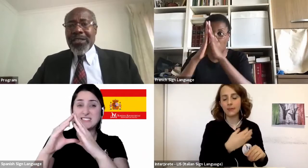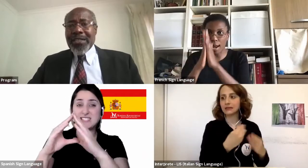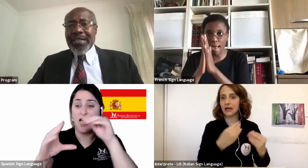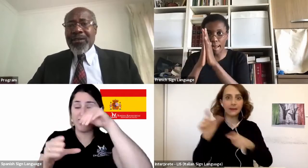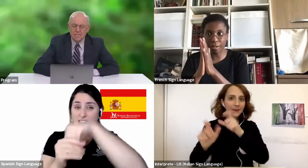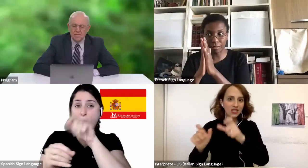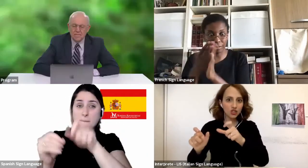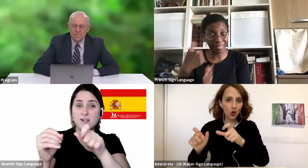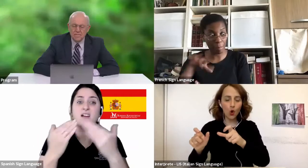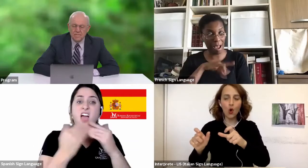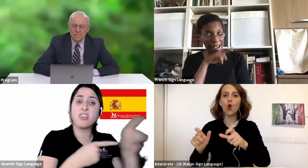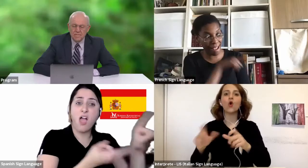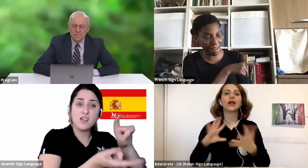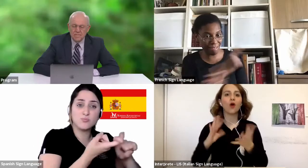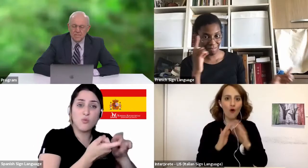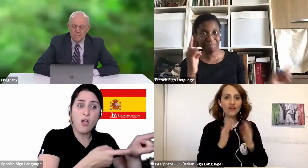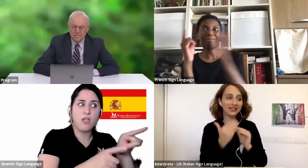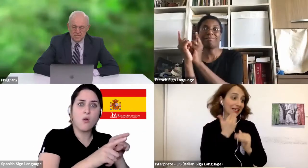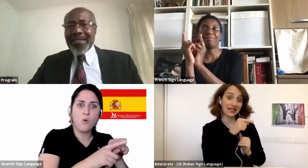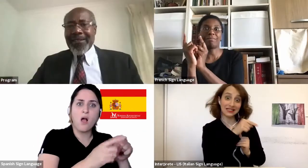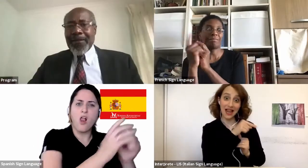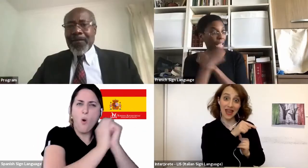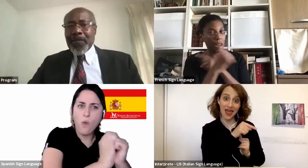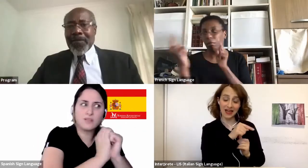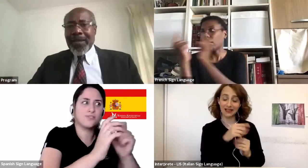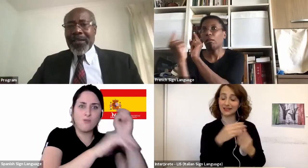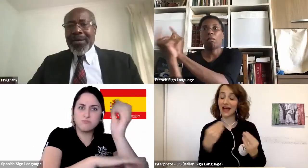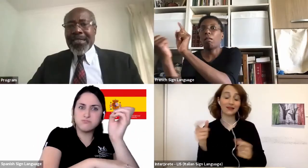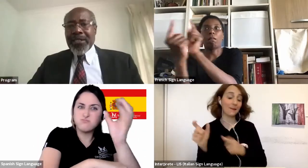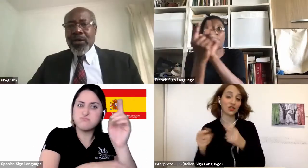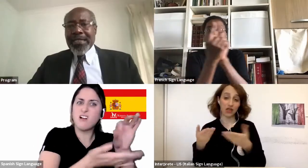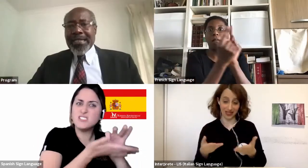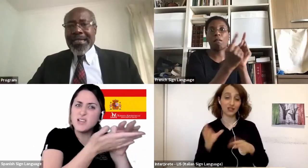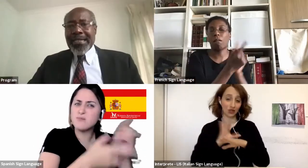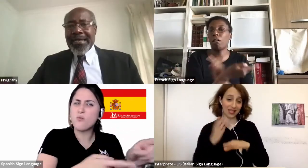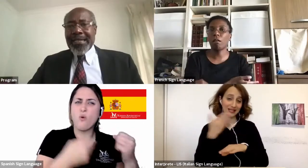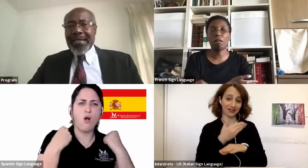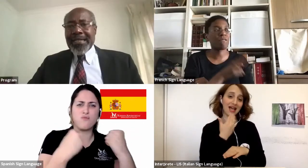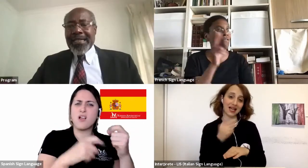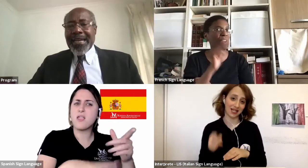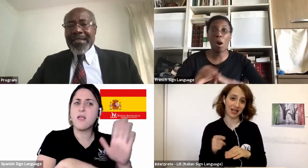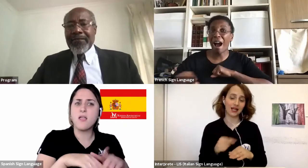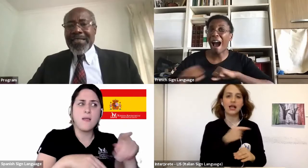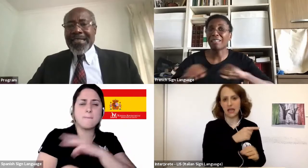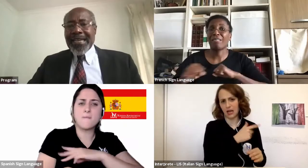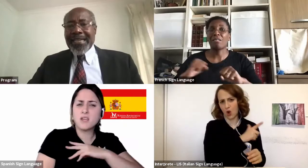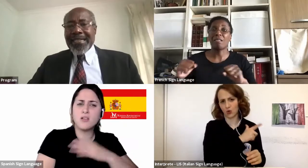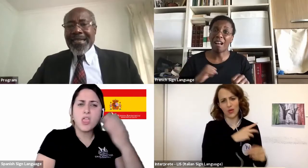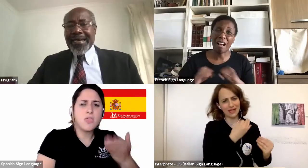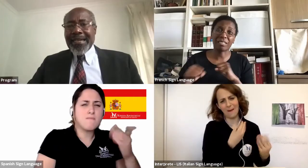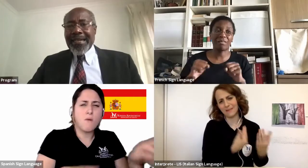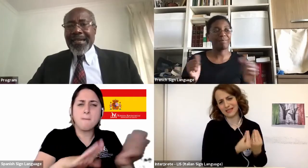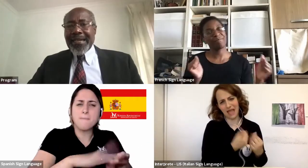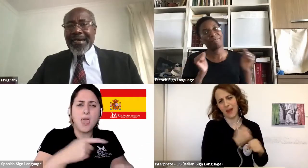she really was with me in the ministry. And when she got sick, she had visited